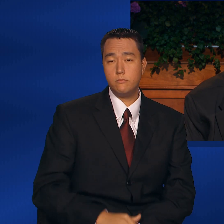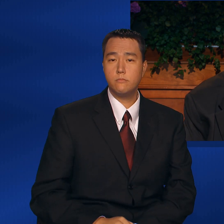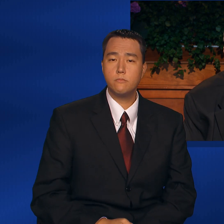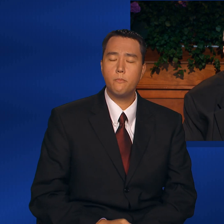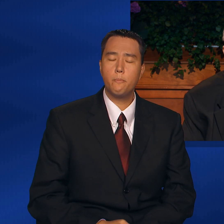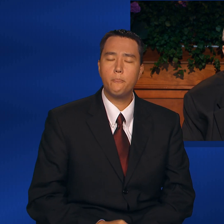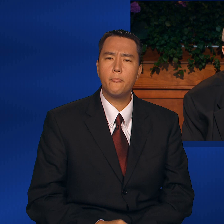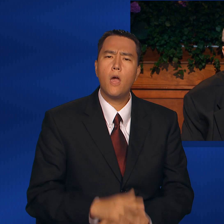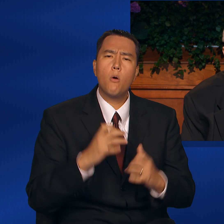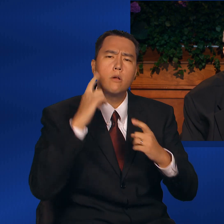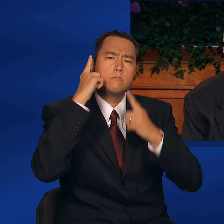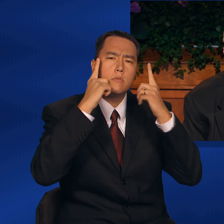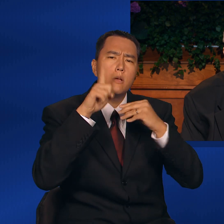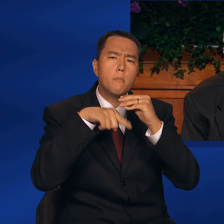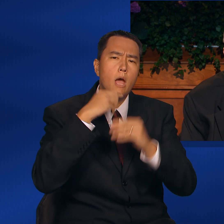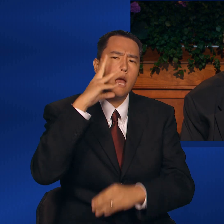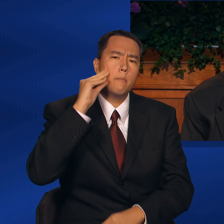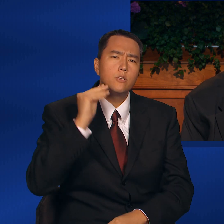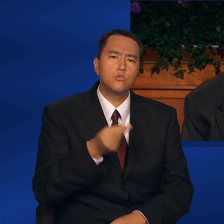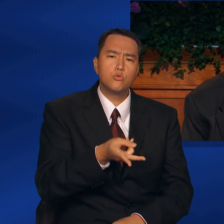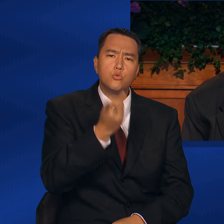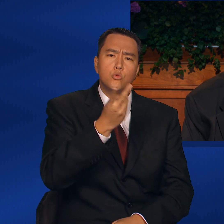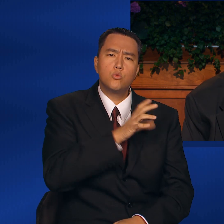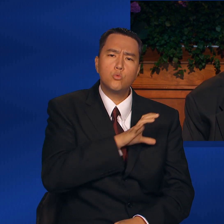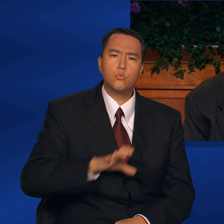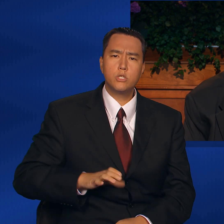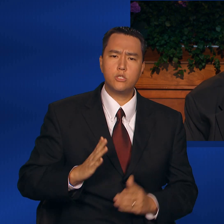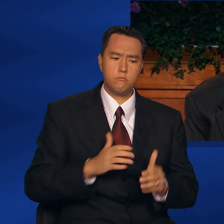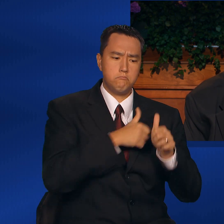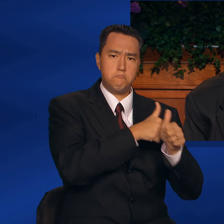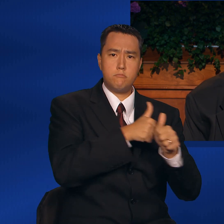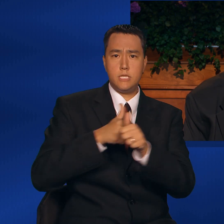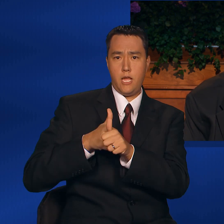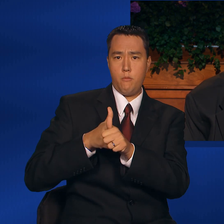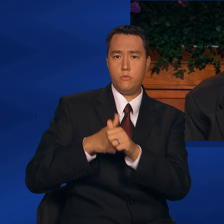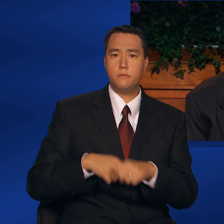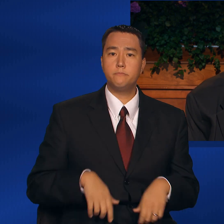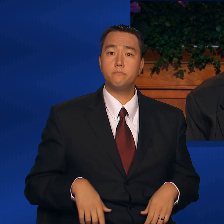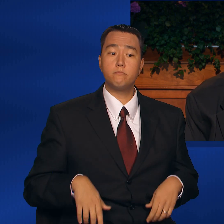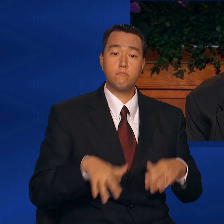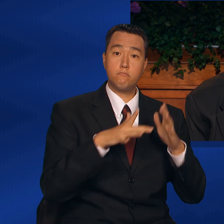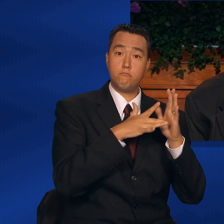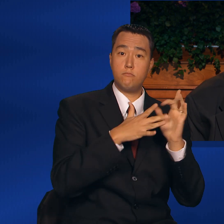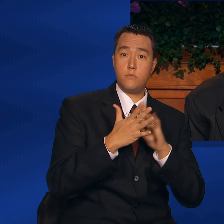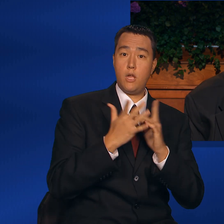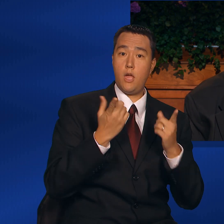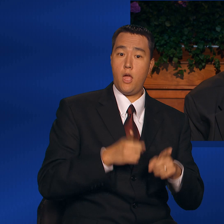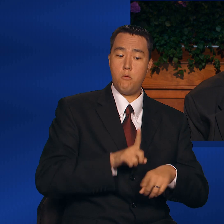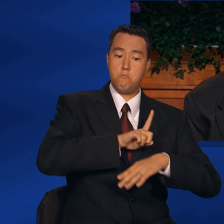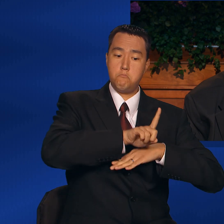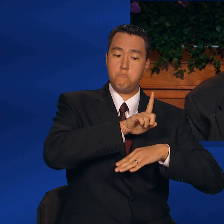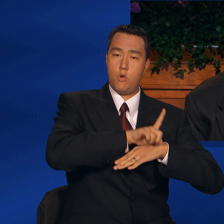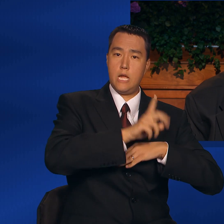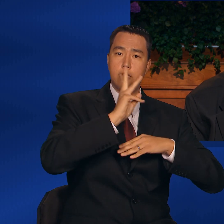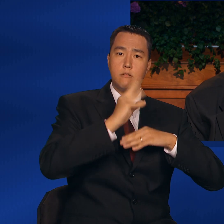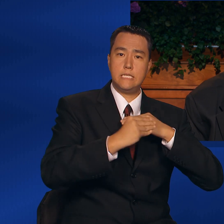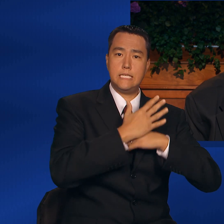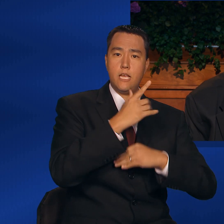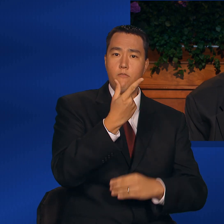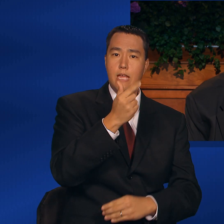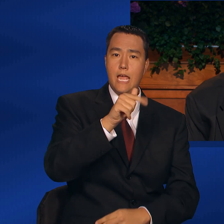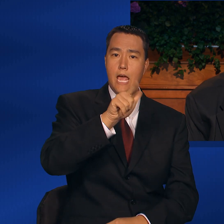Consider with me the experience of two Christian disciples. Jesus was walking by the Sea of Galilee.